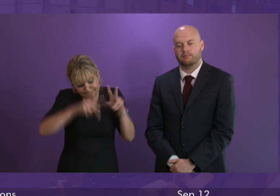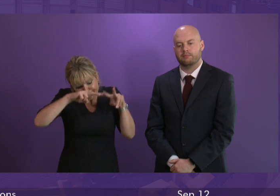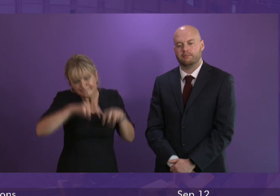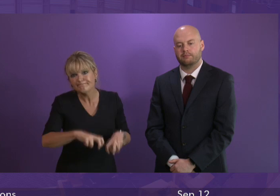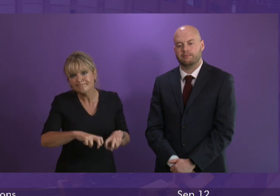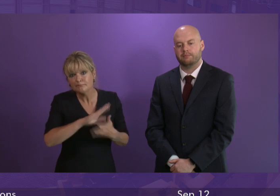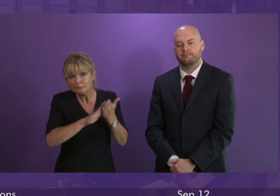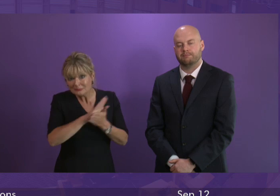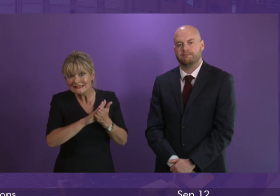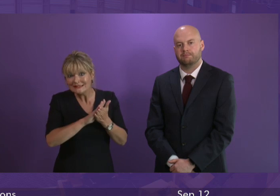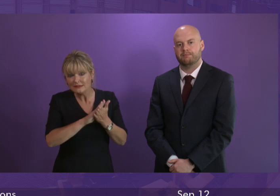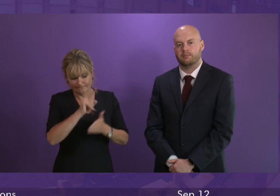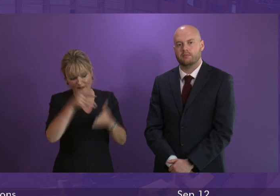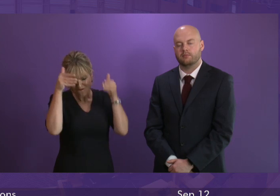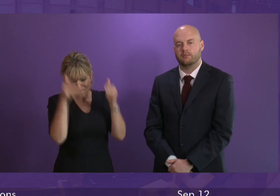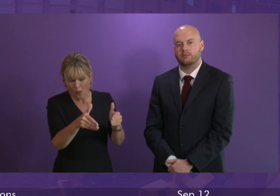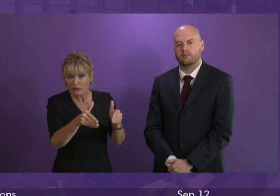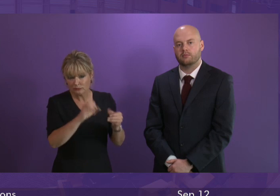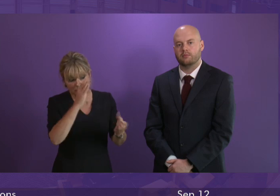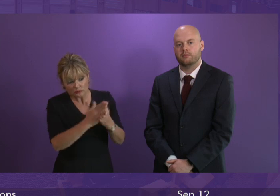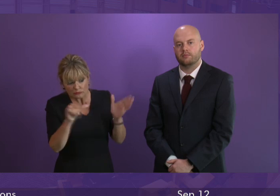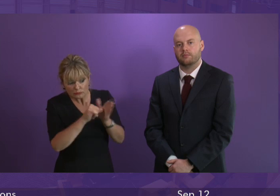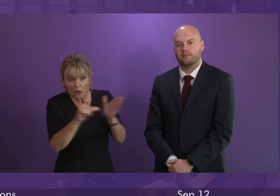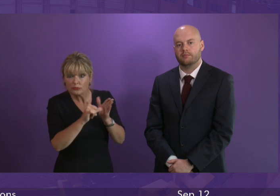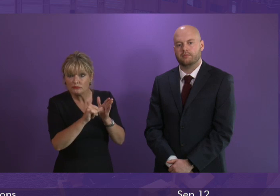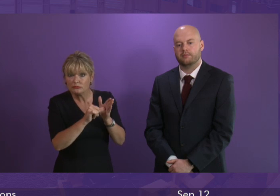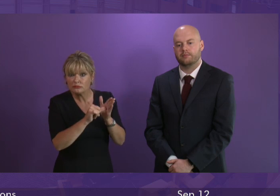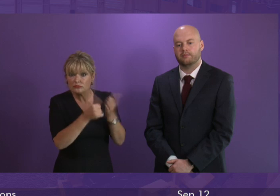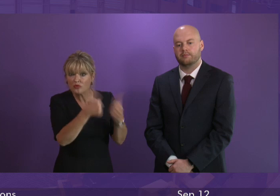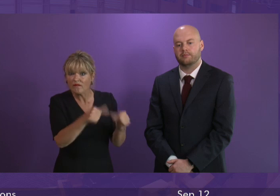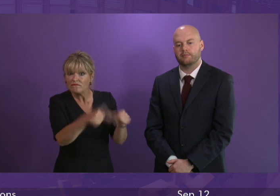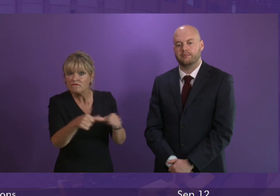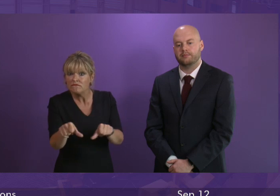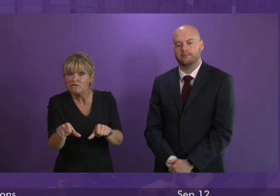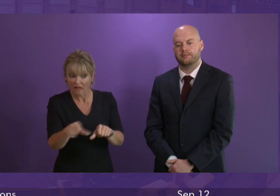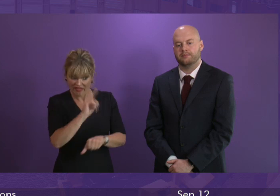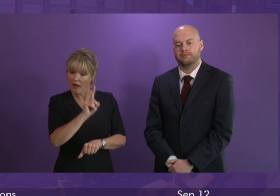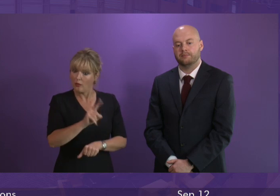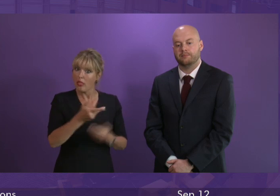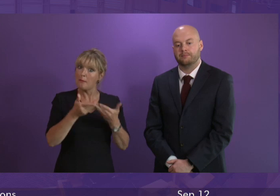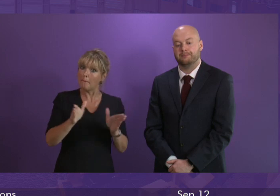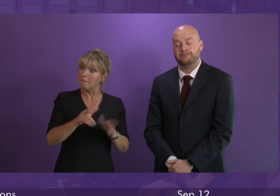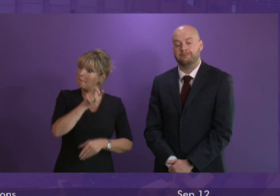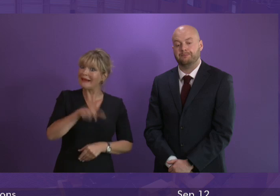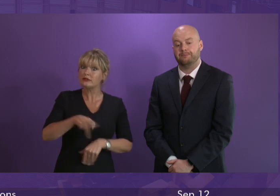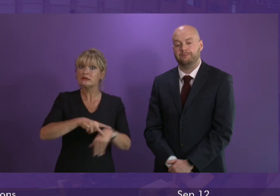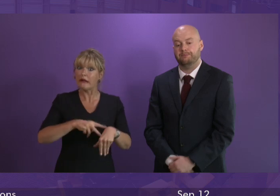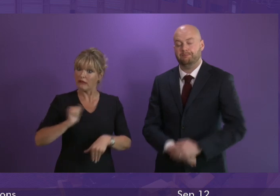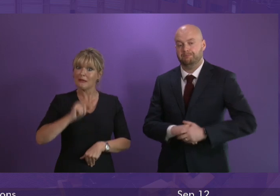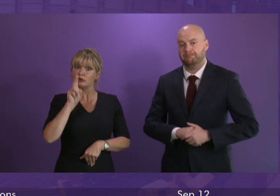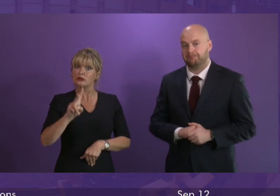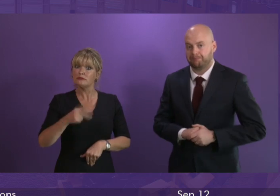there is an absolute focus in making sure that these problems are rectified. And I think that is what the public, patients and staff would expect to see from the Scottish Government.